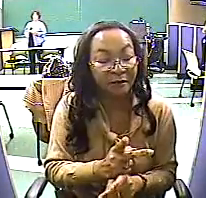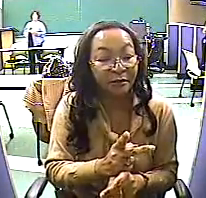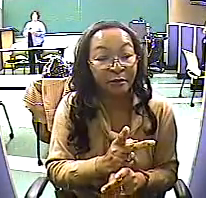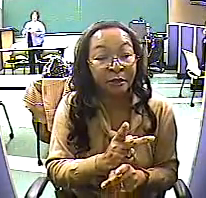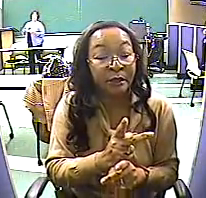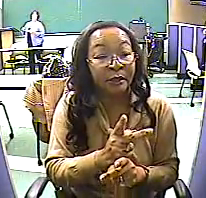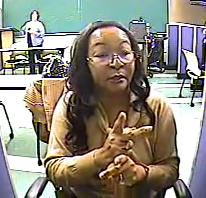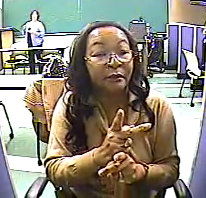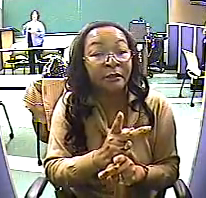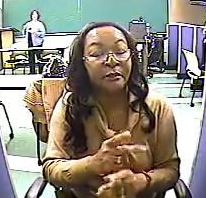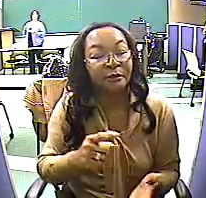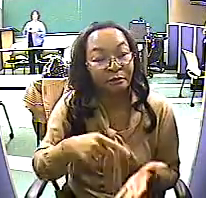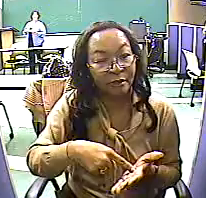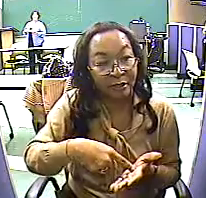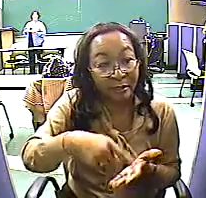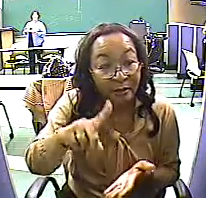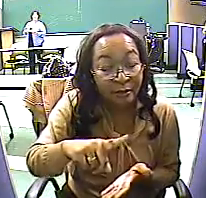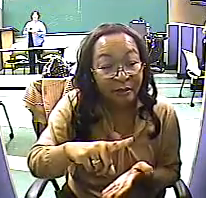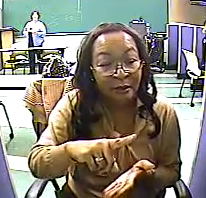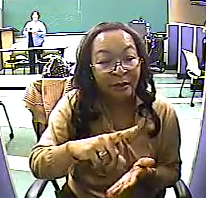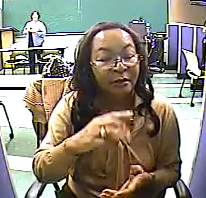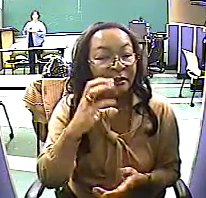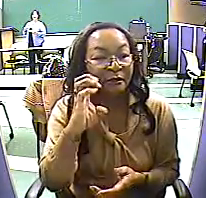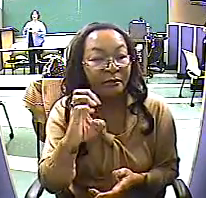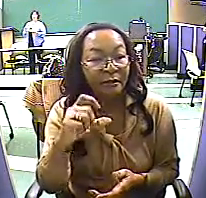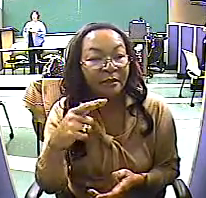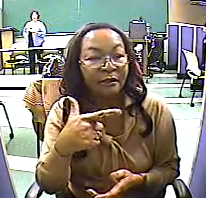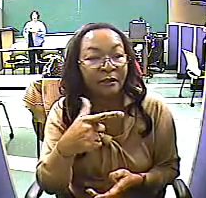But how about this? Telling jokes.